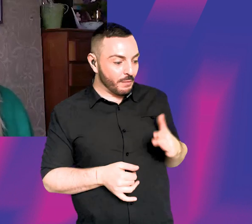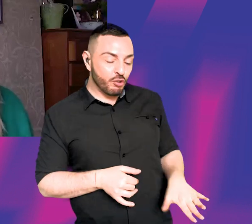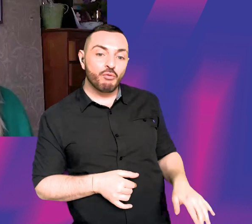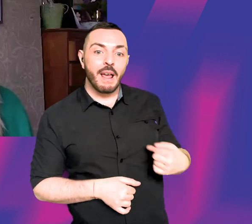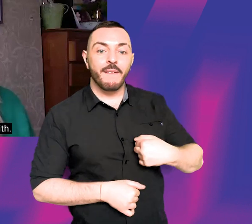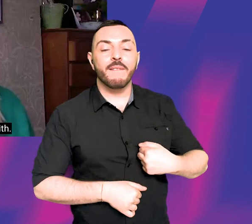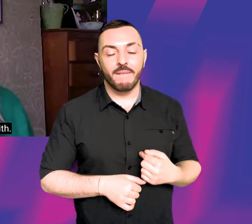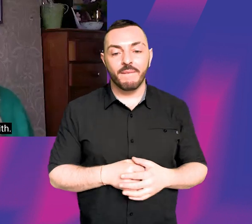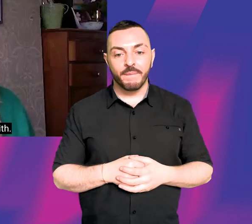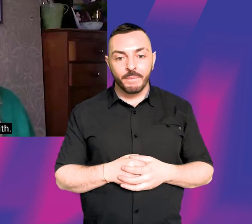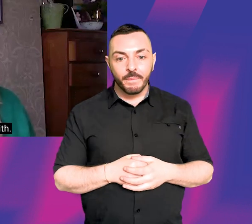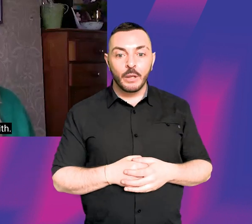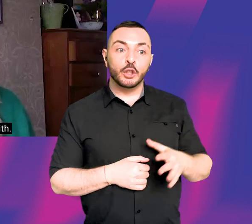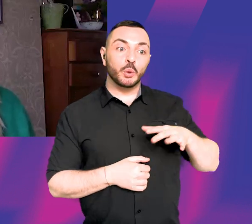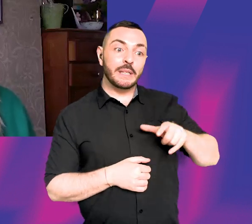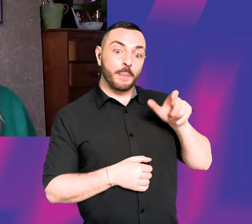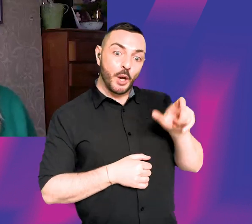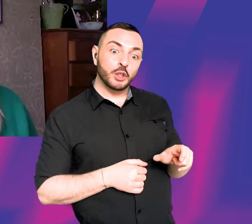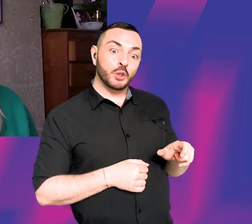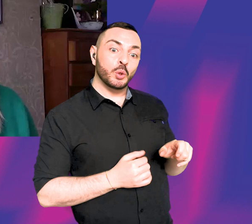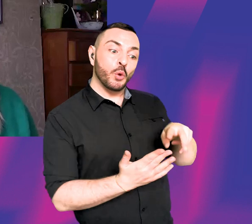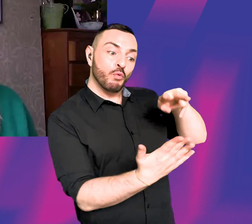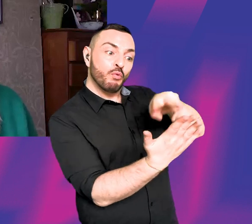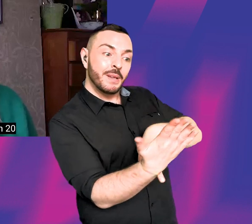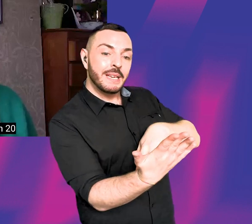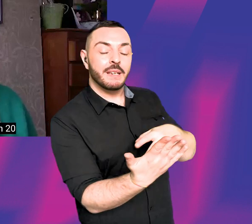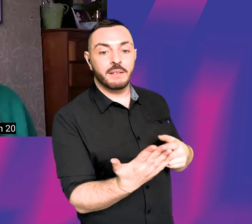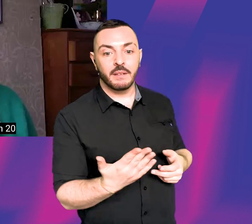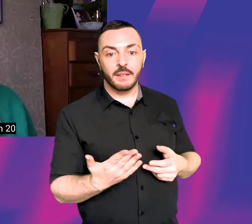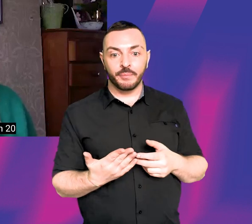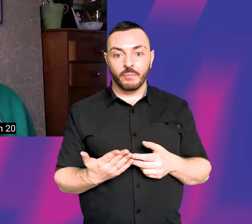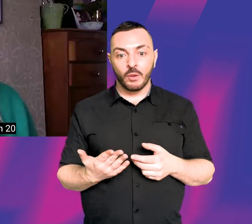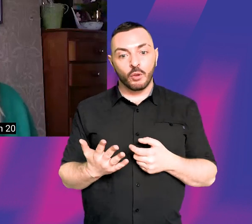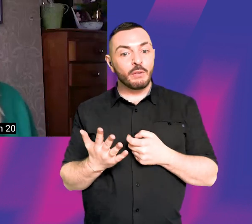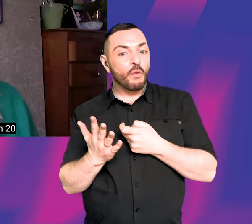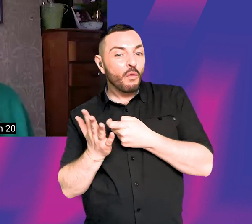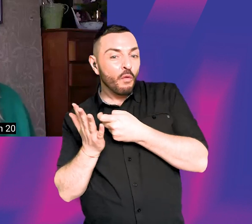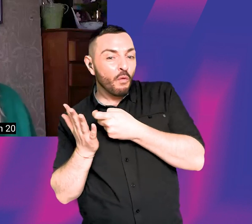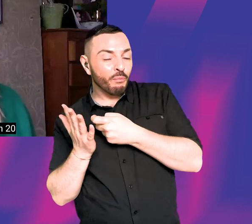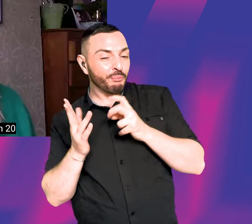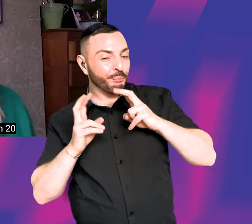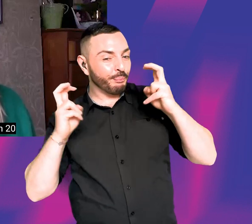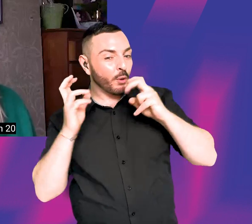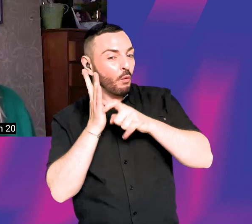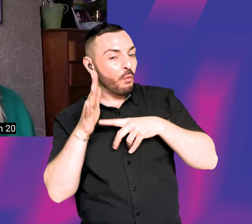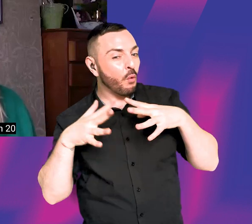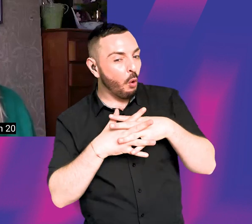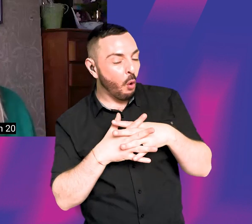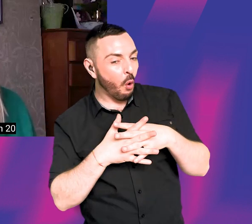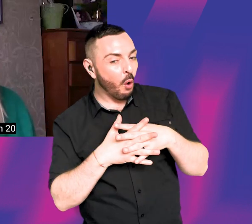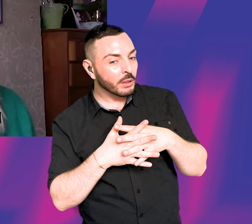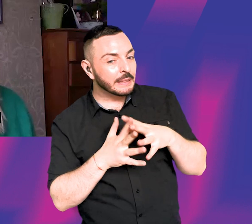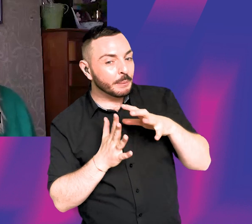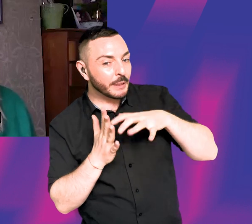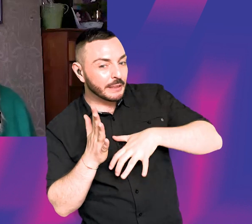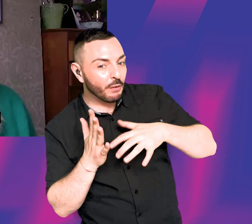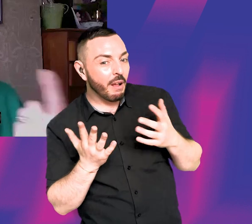know, to find an hour. You have to have someone to read with. You have to often learn a lot more material because they feel less embarrassed about asking you to learn